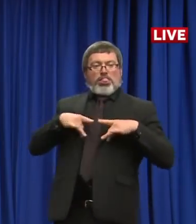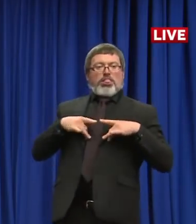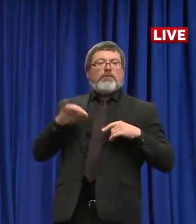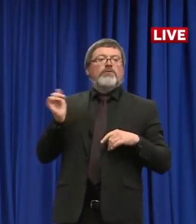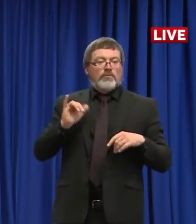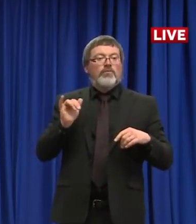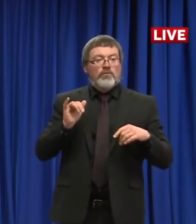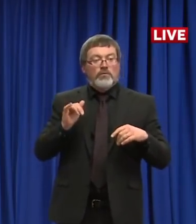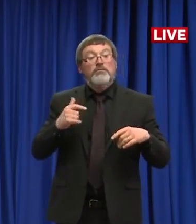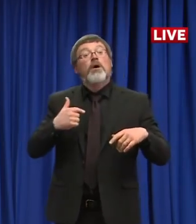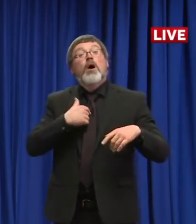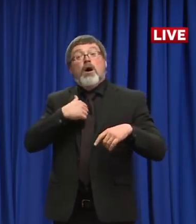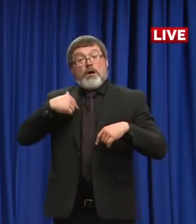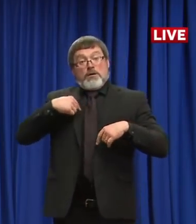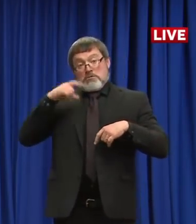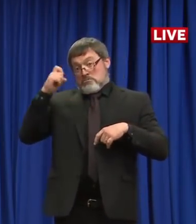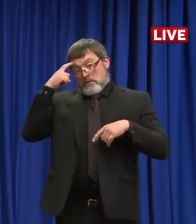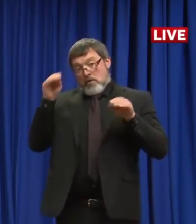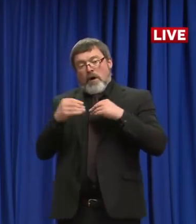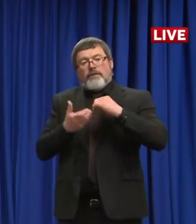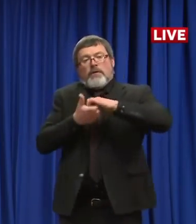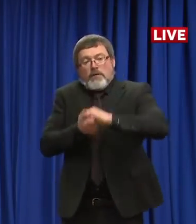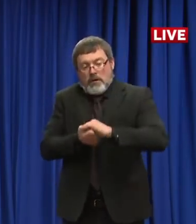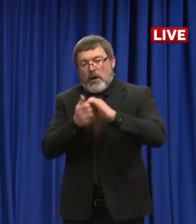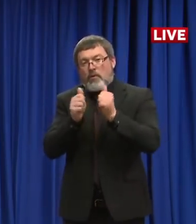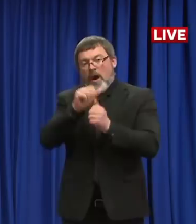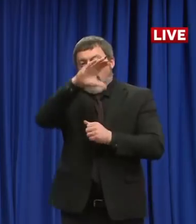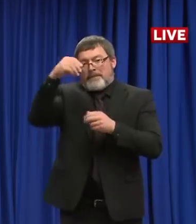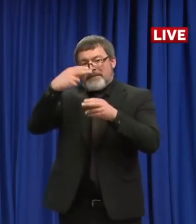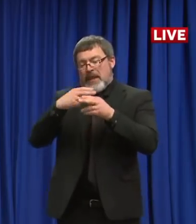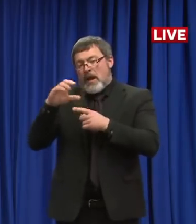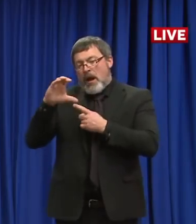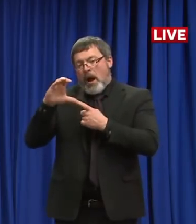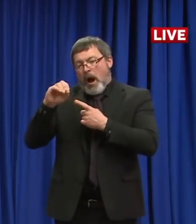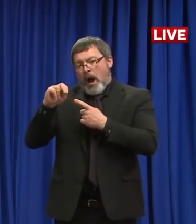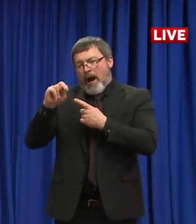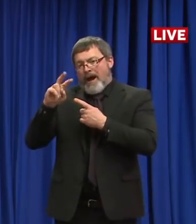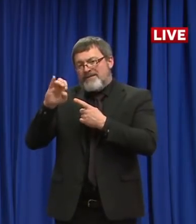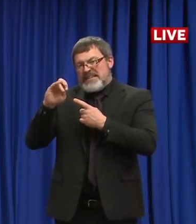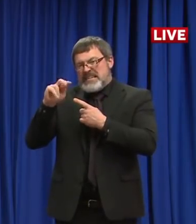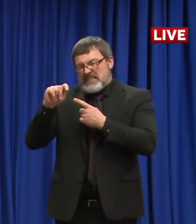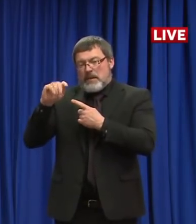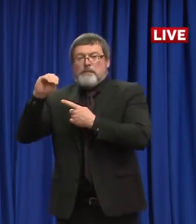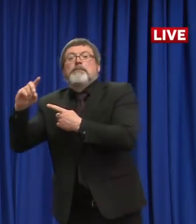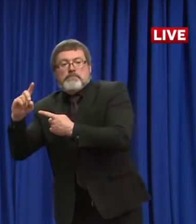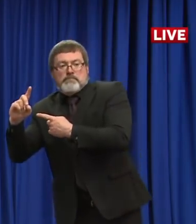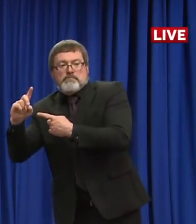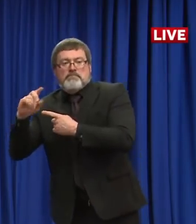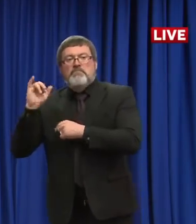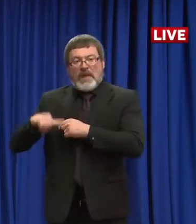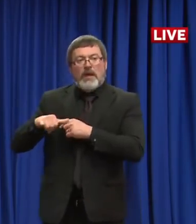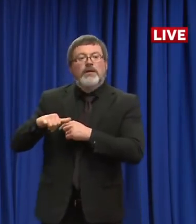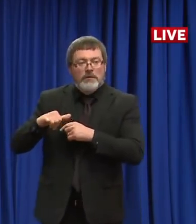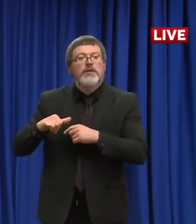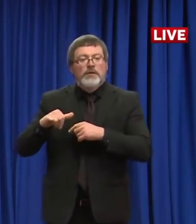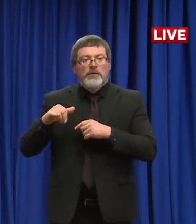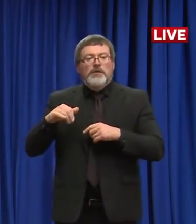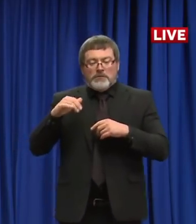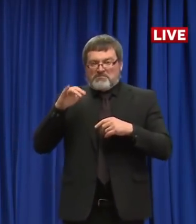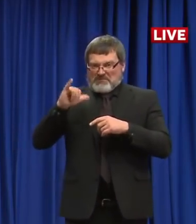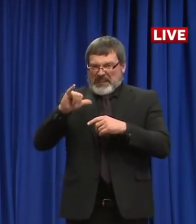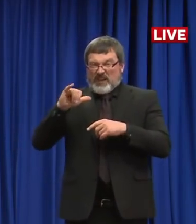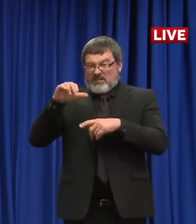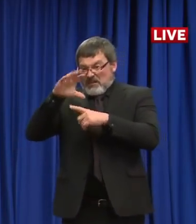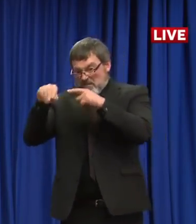who has facilities all over the state, to expand long-term care facility testing in Hillsborough and Rockingham County, which have a